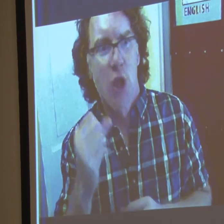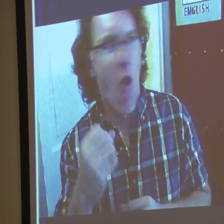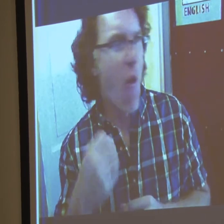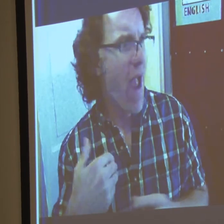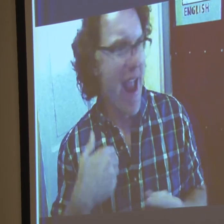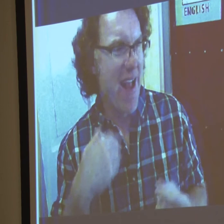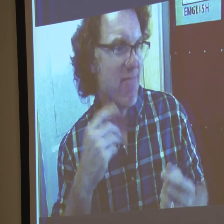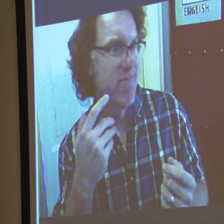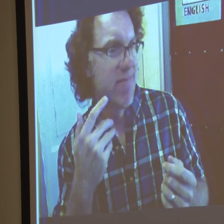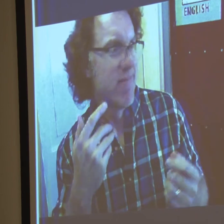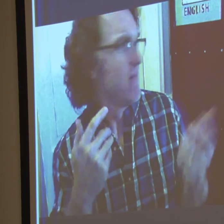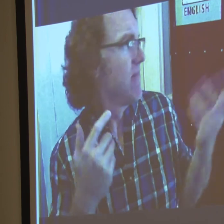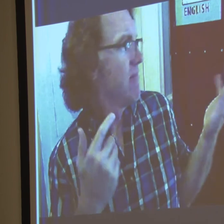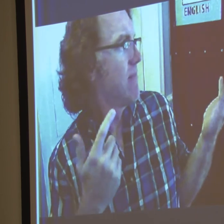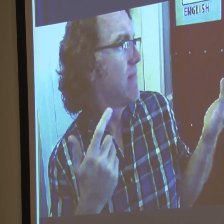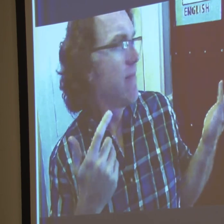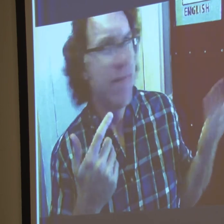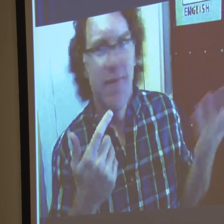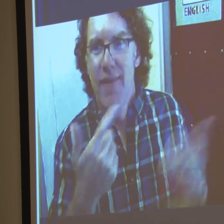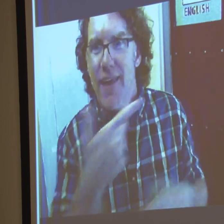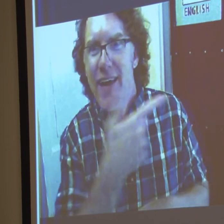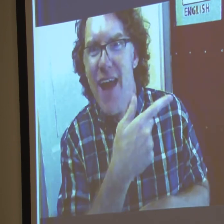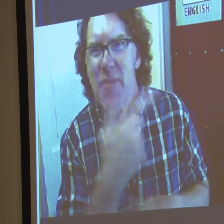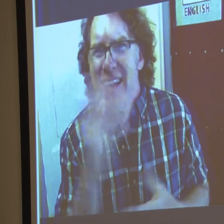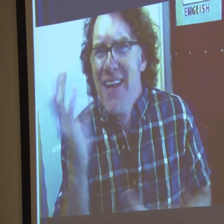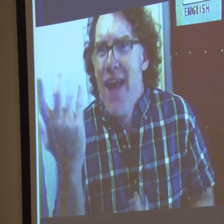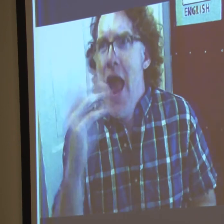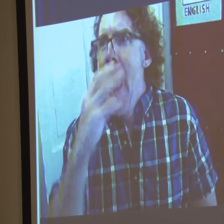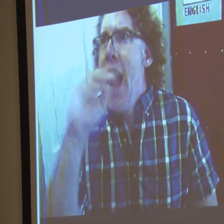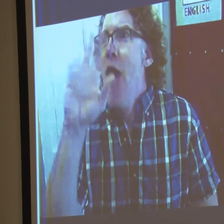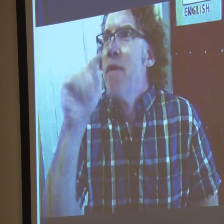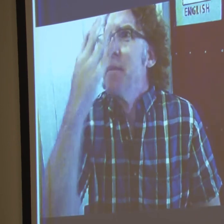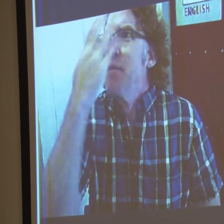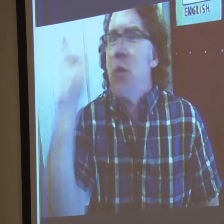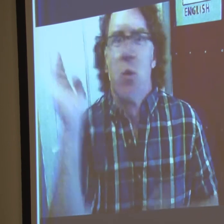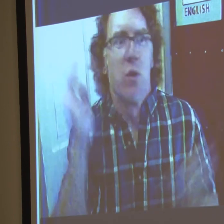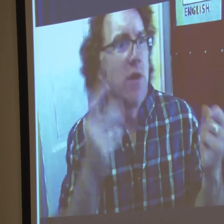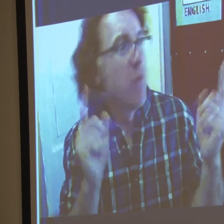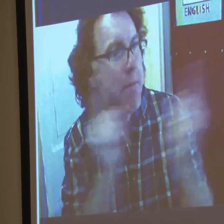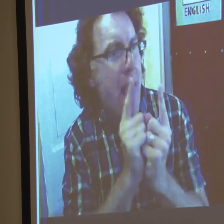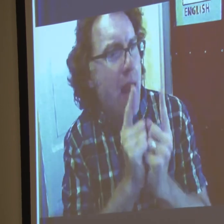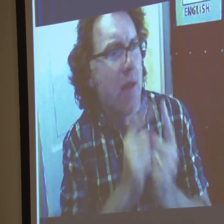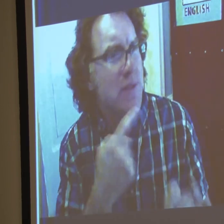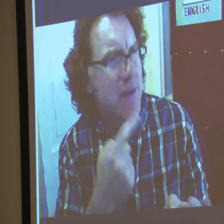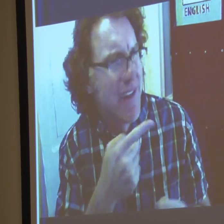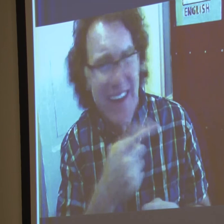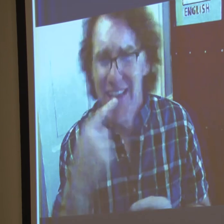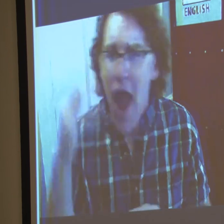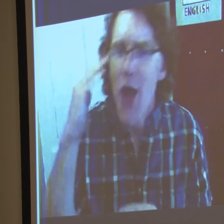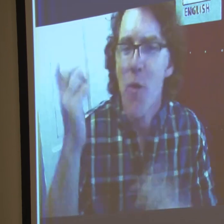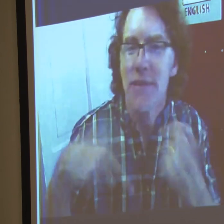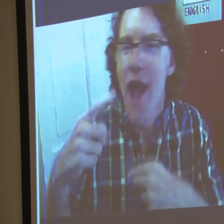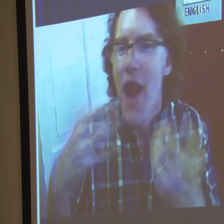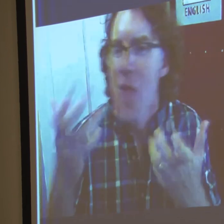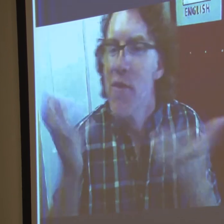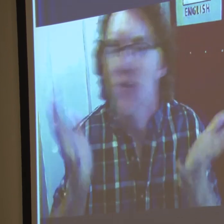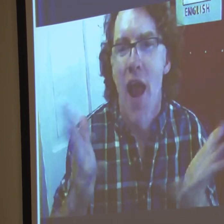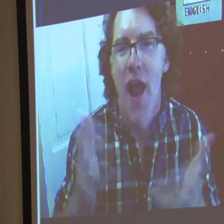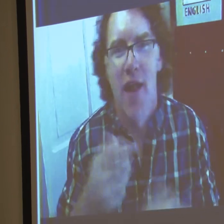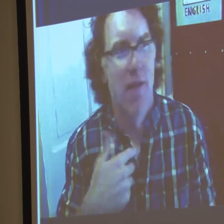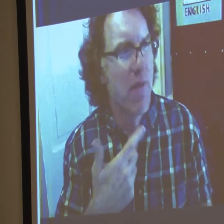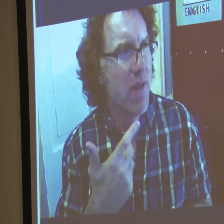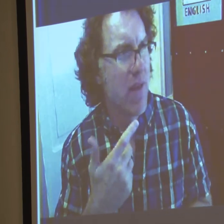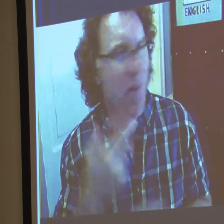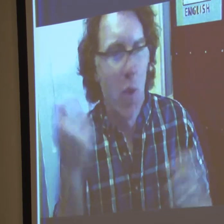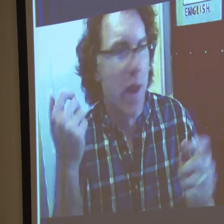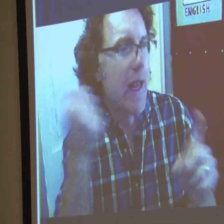our son are friends in class. So we just met through school. And out of the blue, we just started talking. And